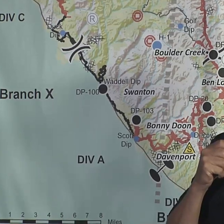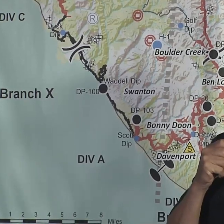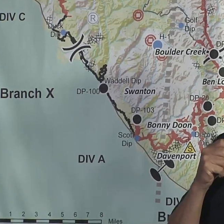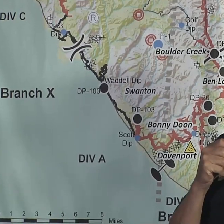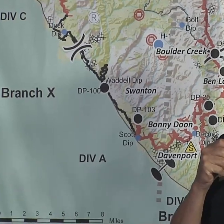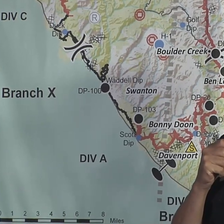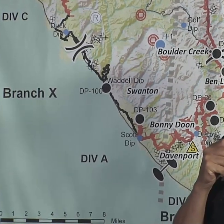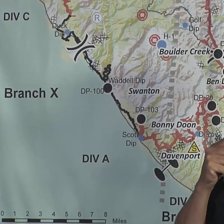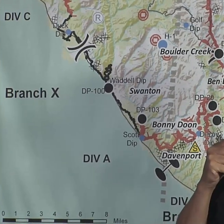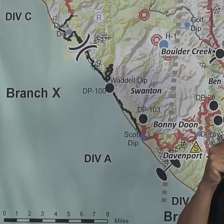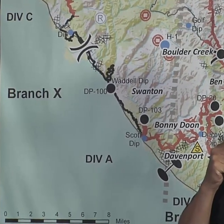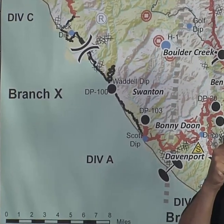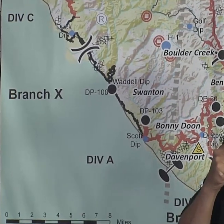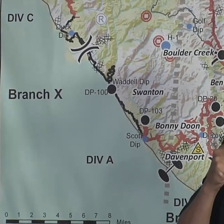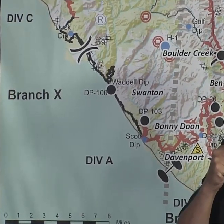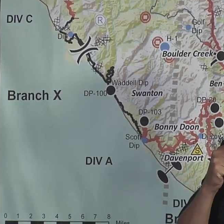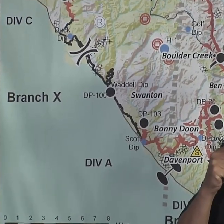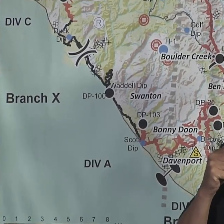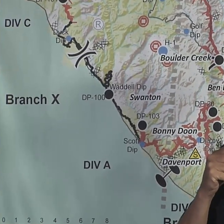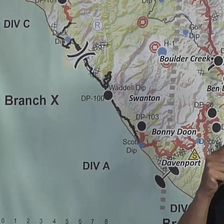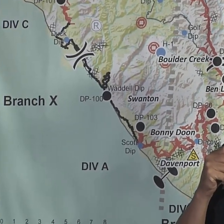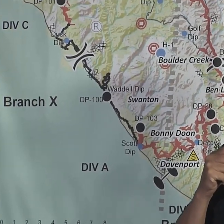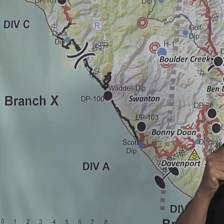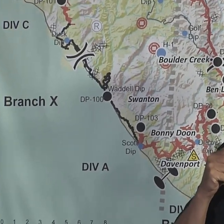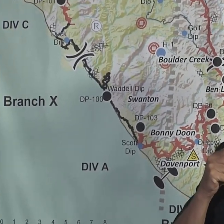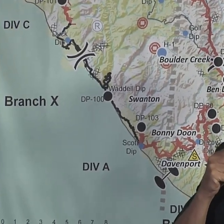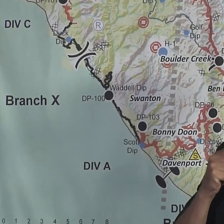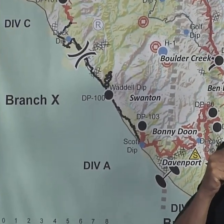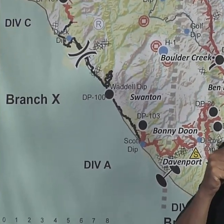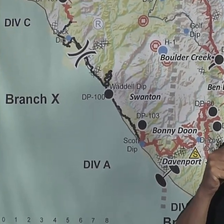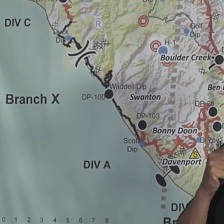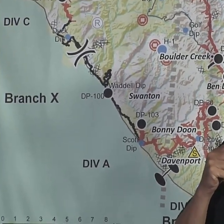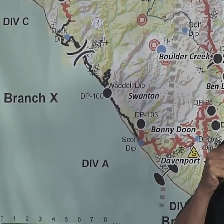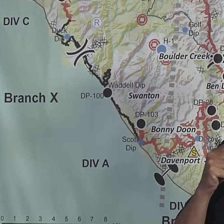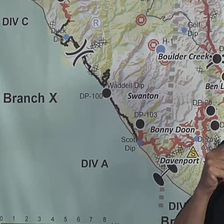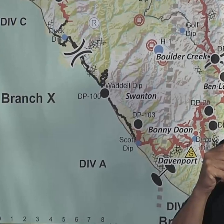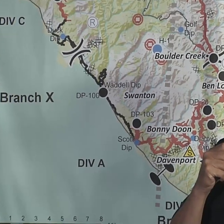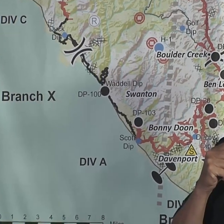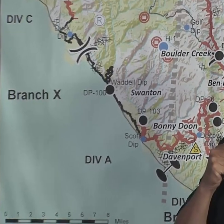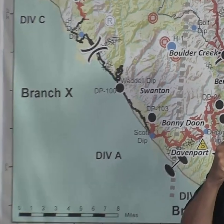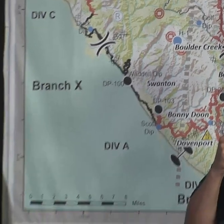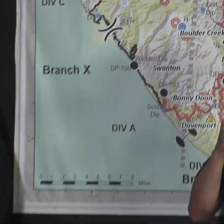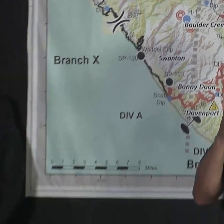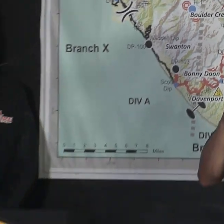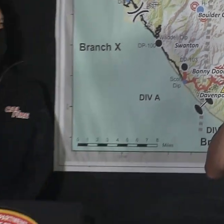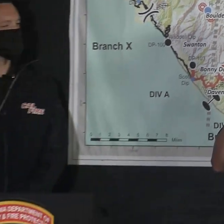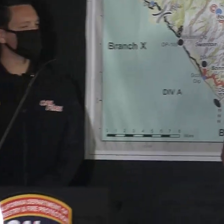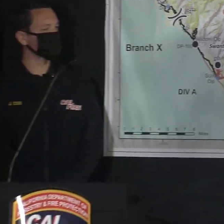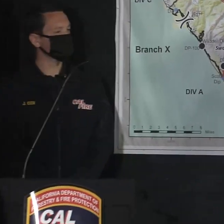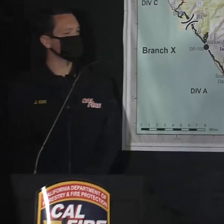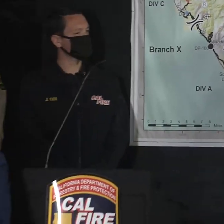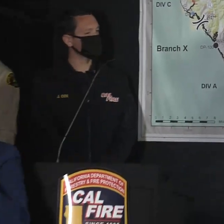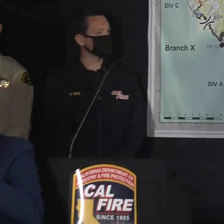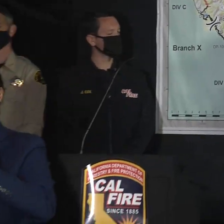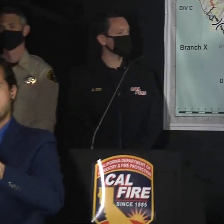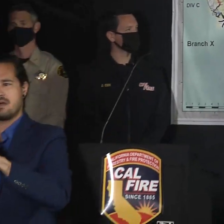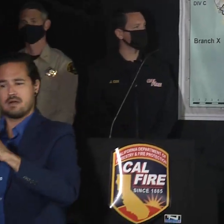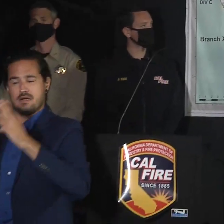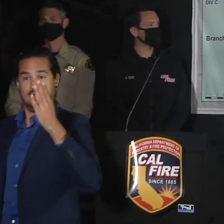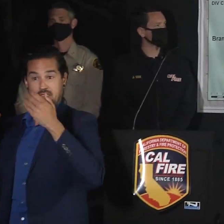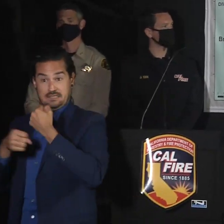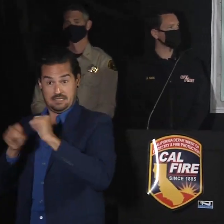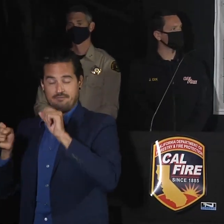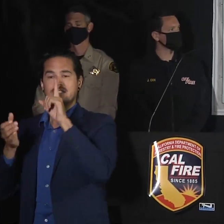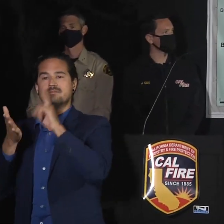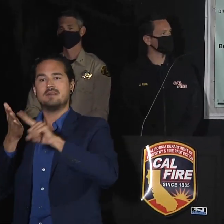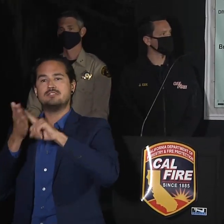Getting that opened up so our inspection crews can get in there, that the utility companies, we make it safe so they can get in and start doing their work. I know PG